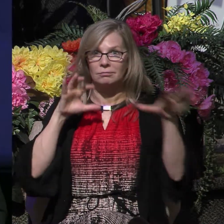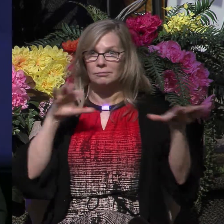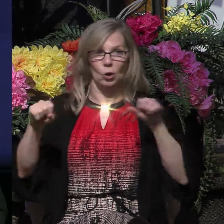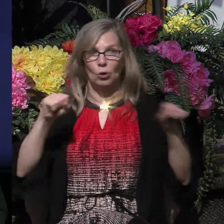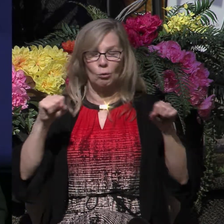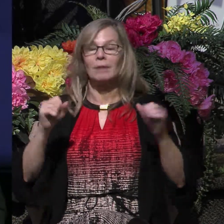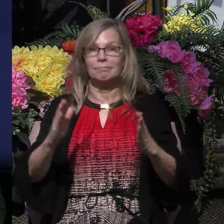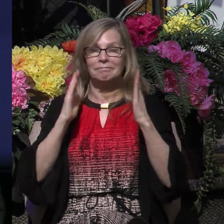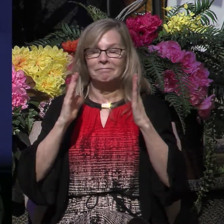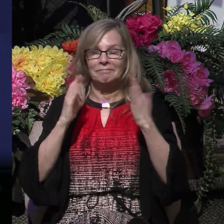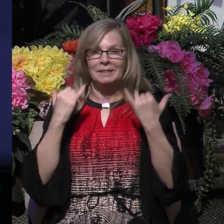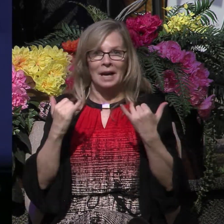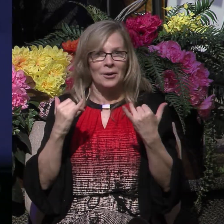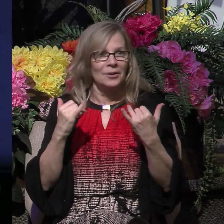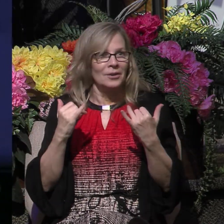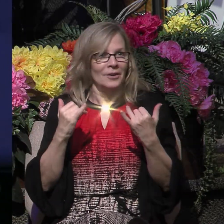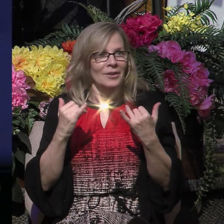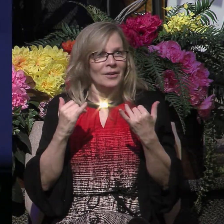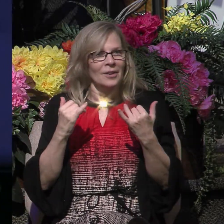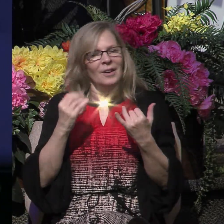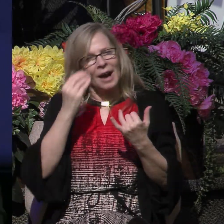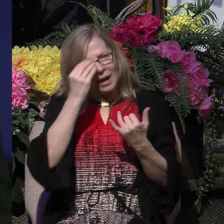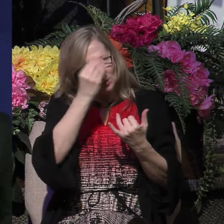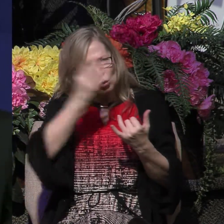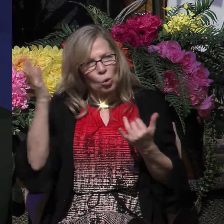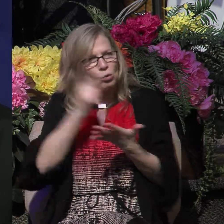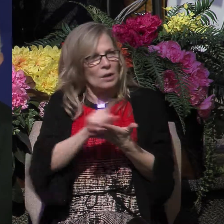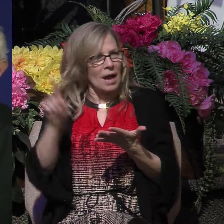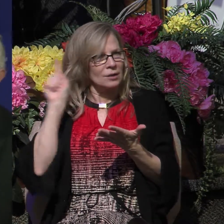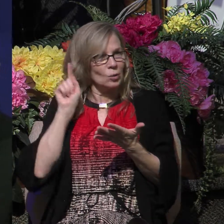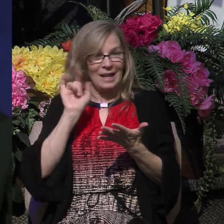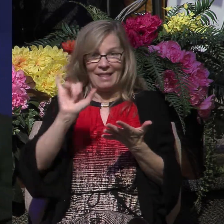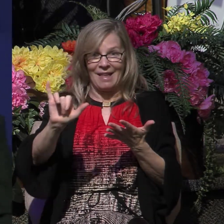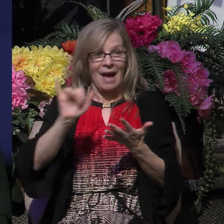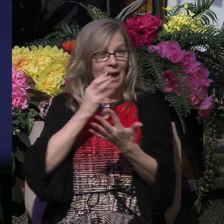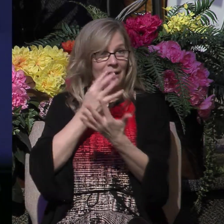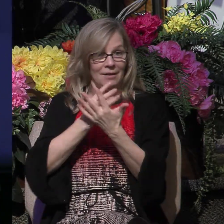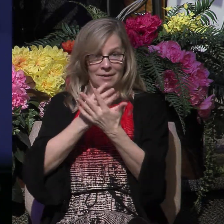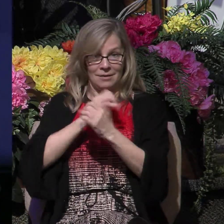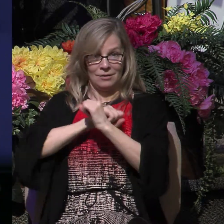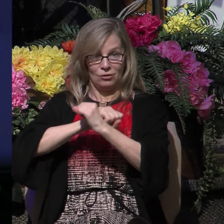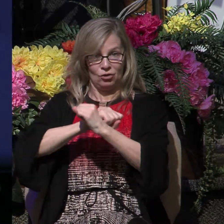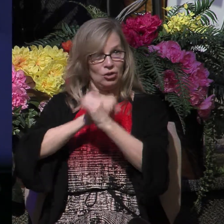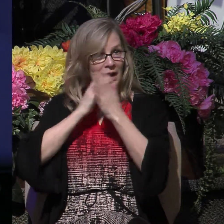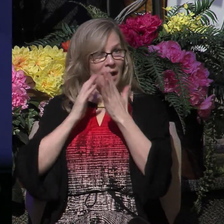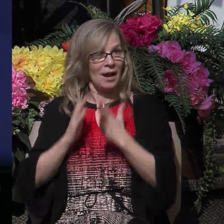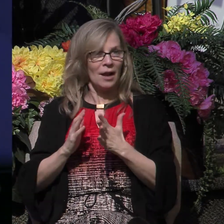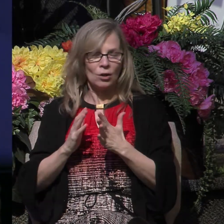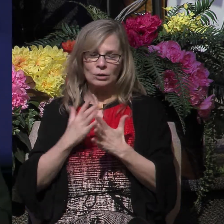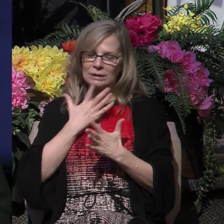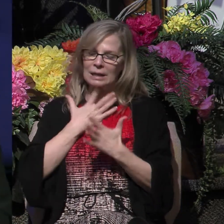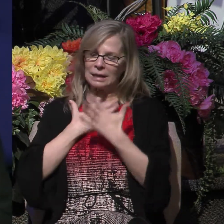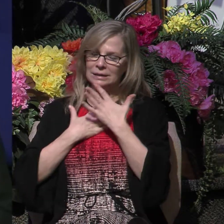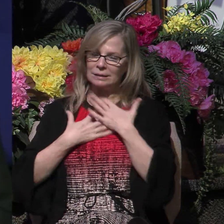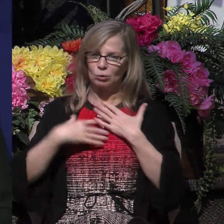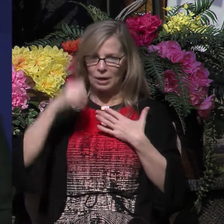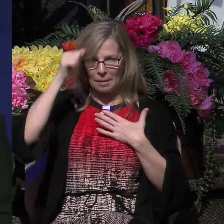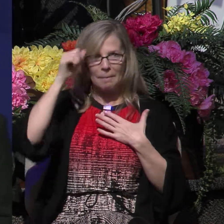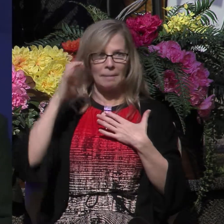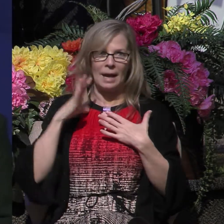as I told you last week, this man, this Philippian jailer, was a desperate man. A few minutes ago, he had almost taken his